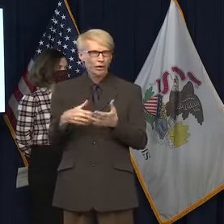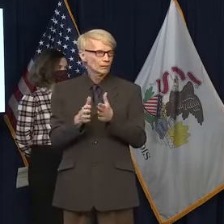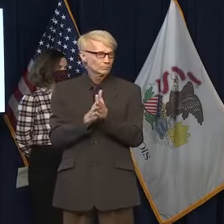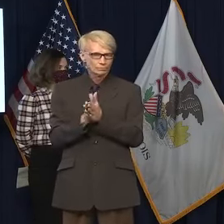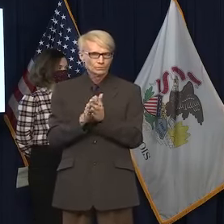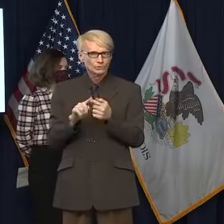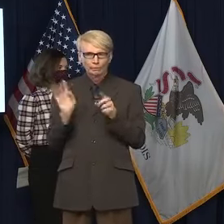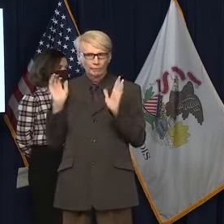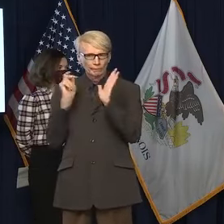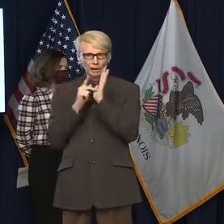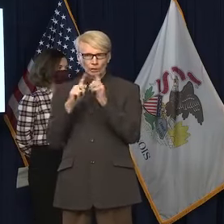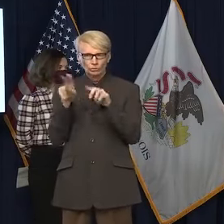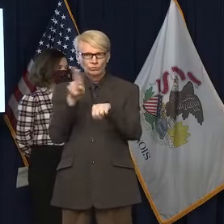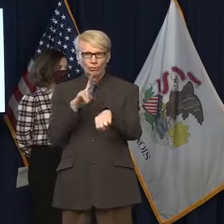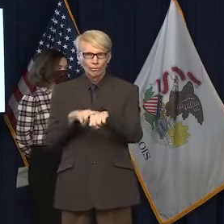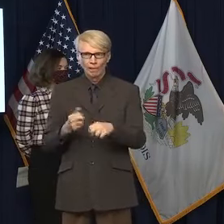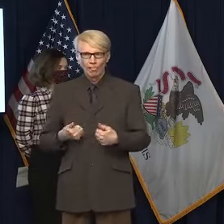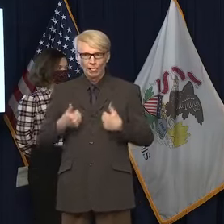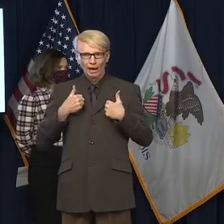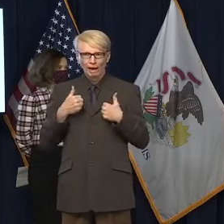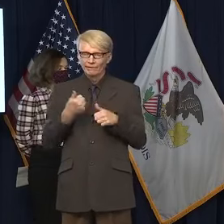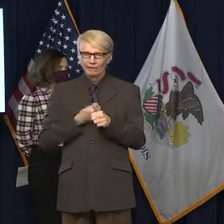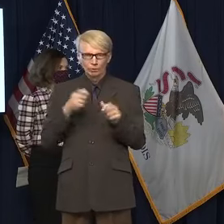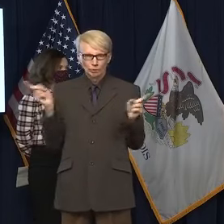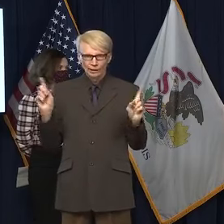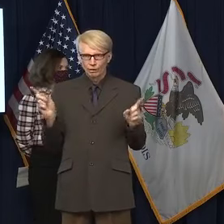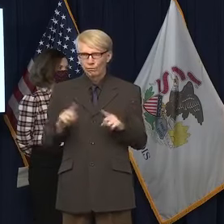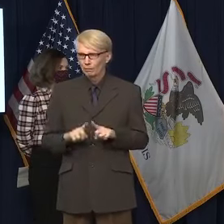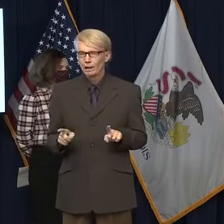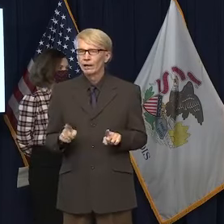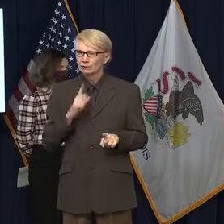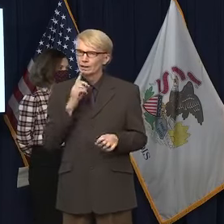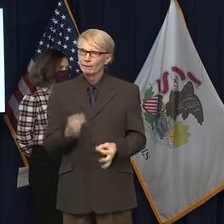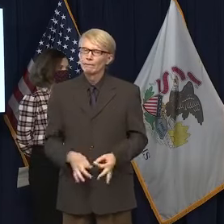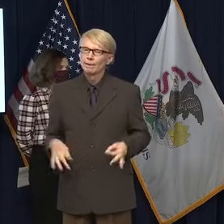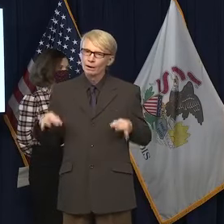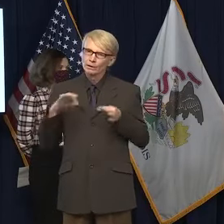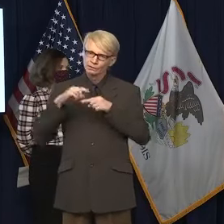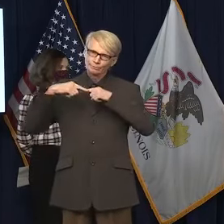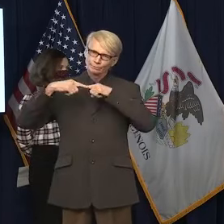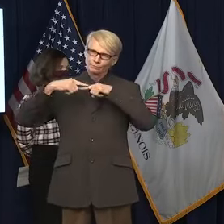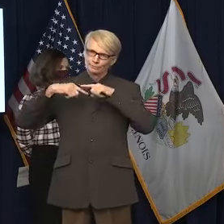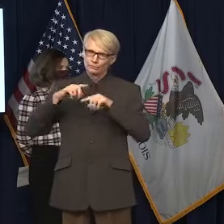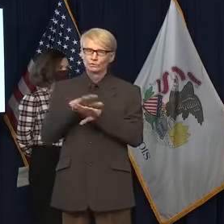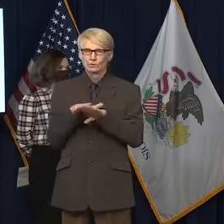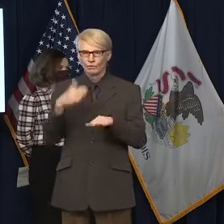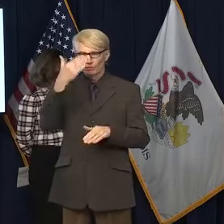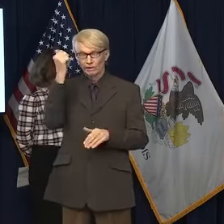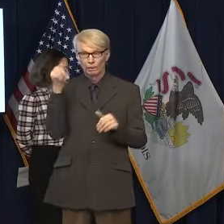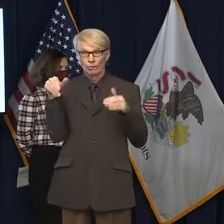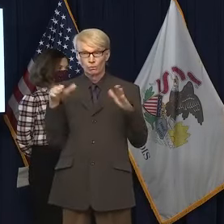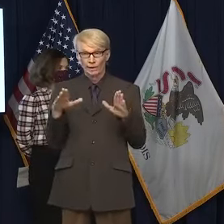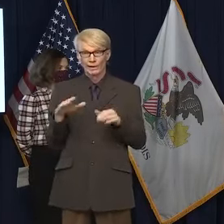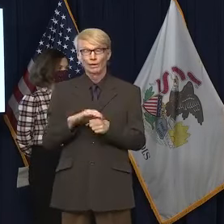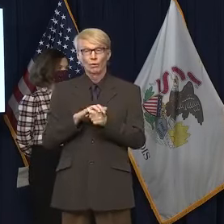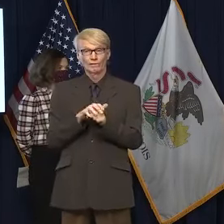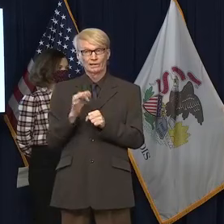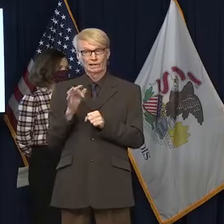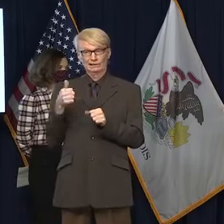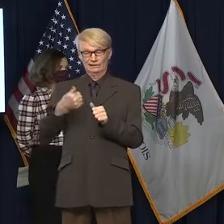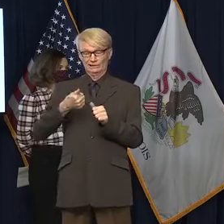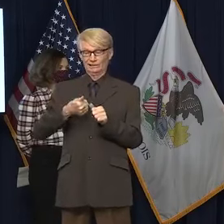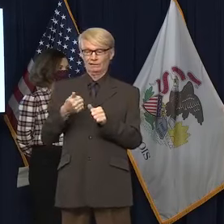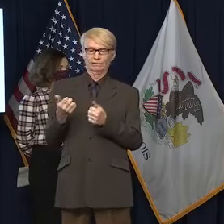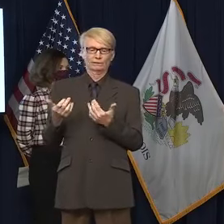in many facets of our lives, but it's incumbent upon us to not forget the ways that COVID-19 has highlighted